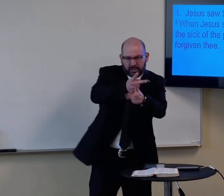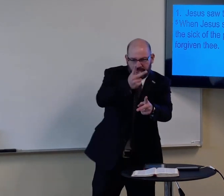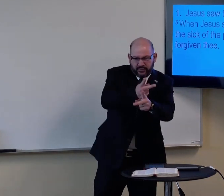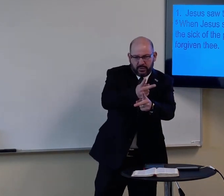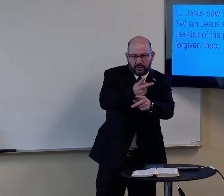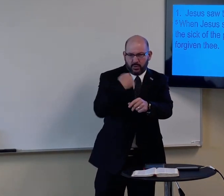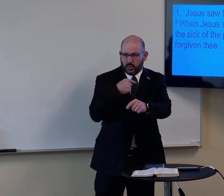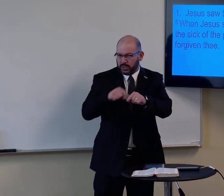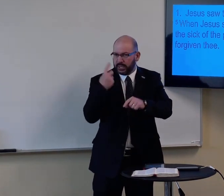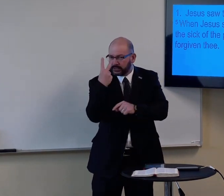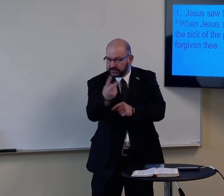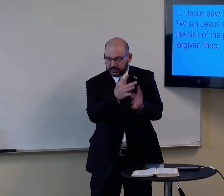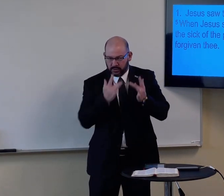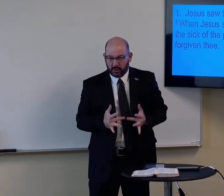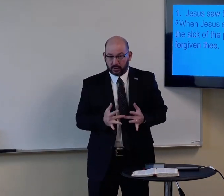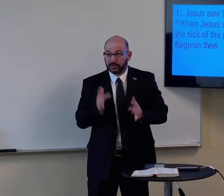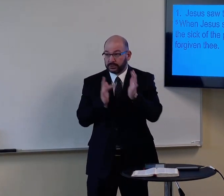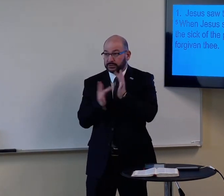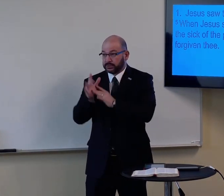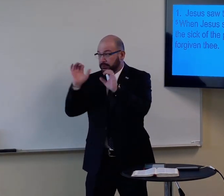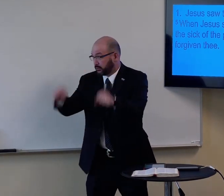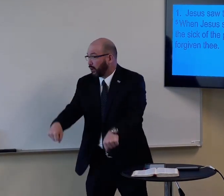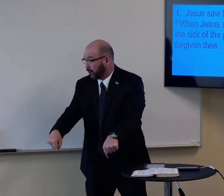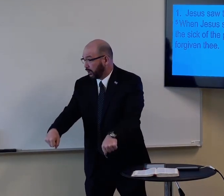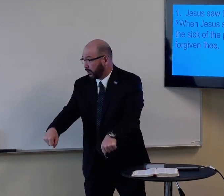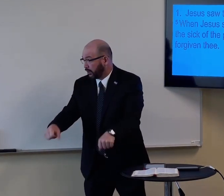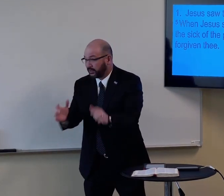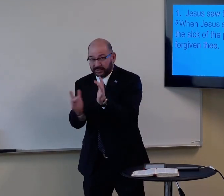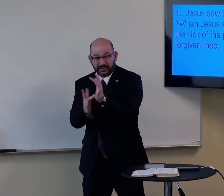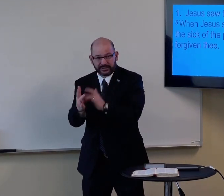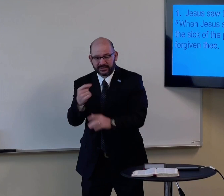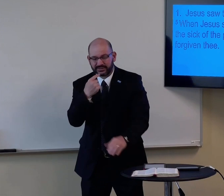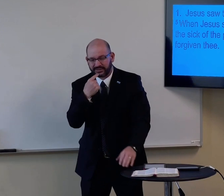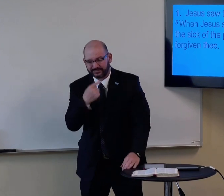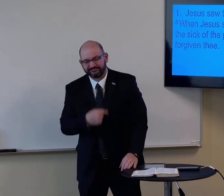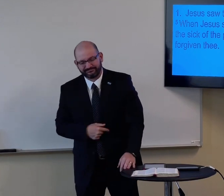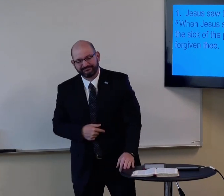So be careful. We can't see the heart, but the Lord can.